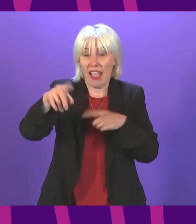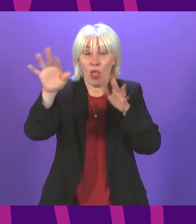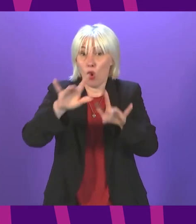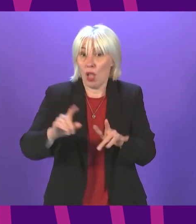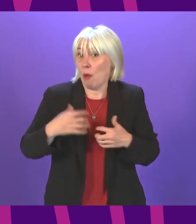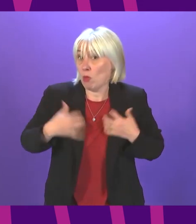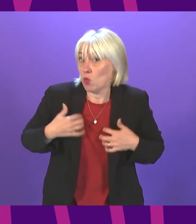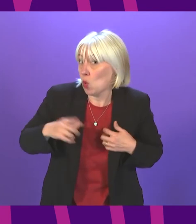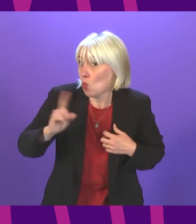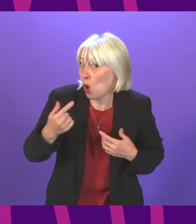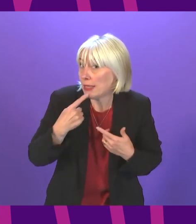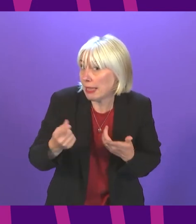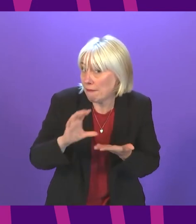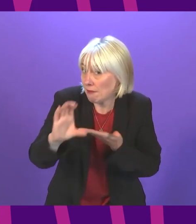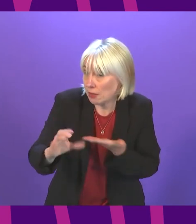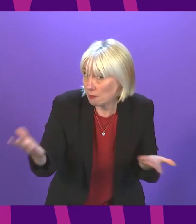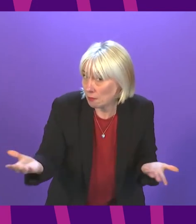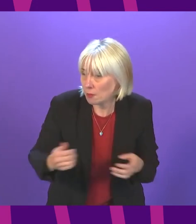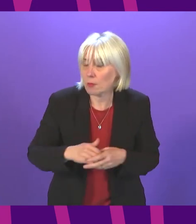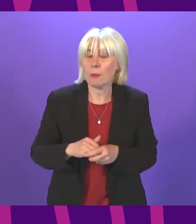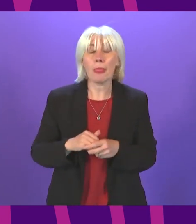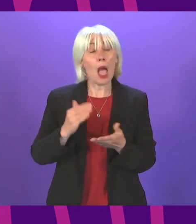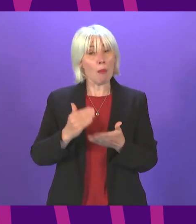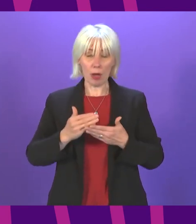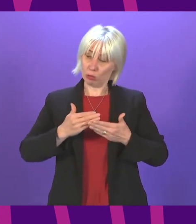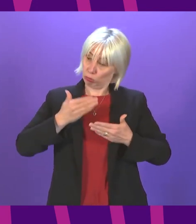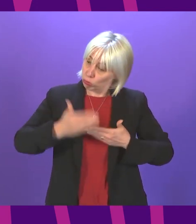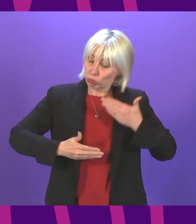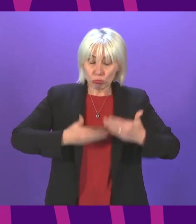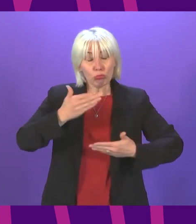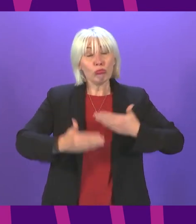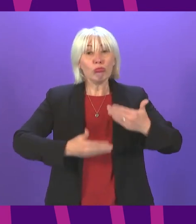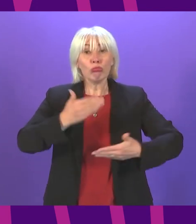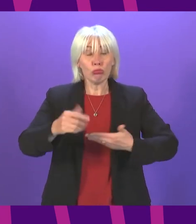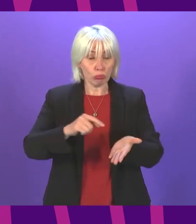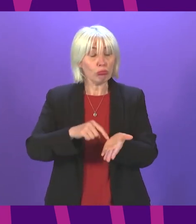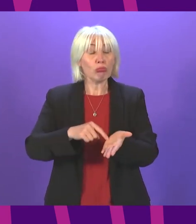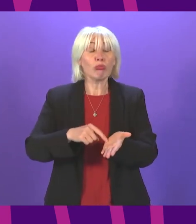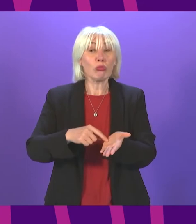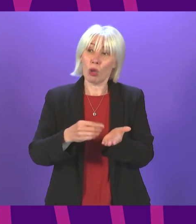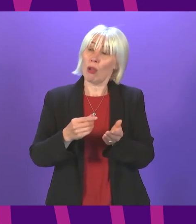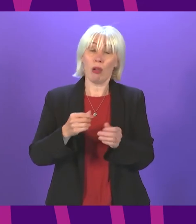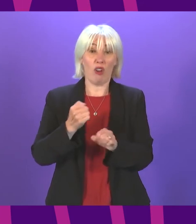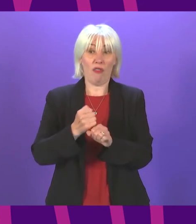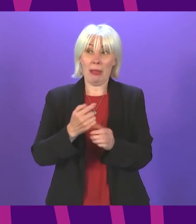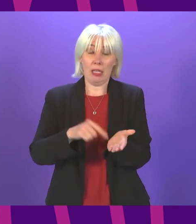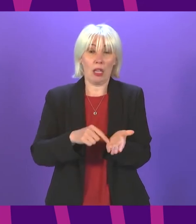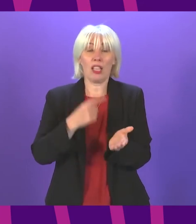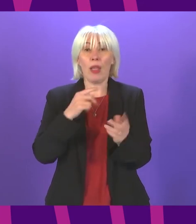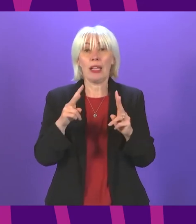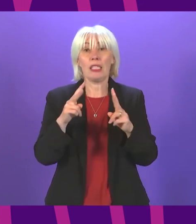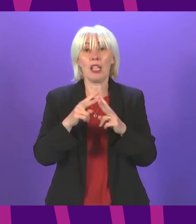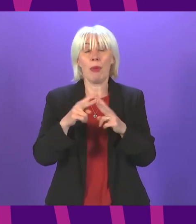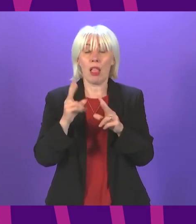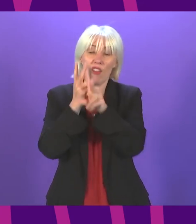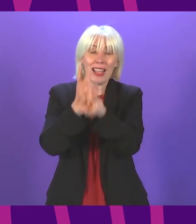it is full of progressive commitments this programme for government including the doubling of